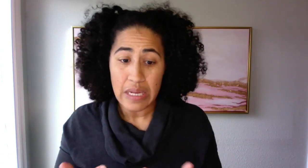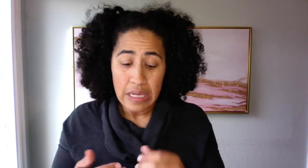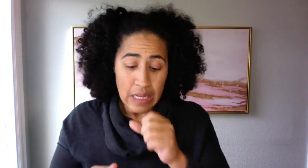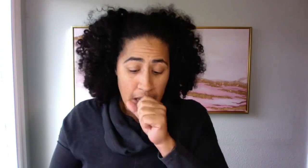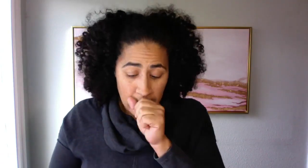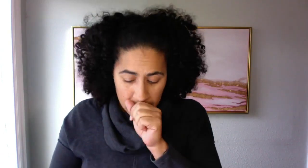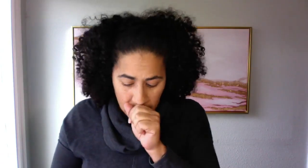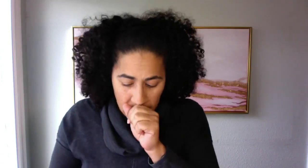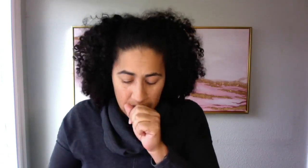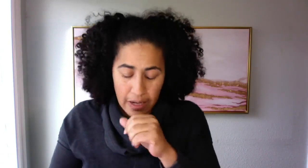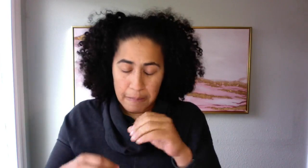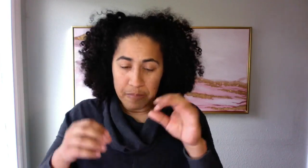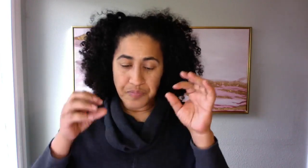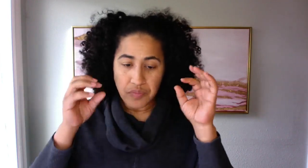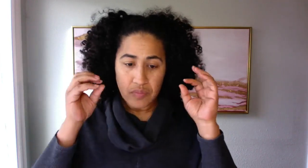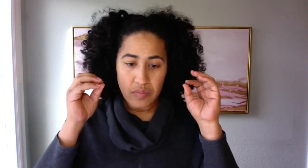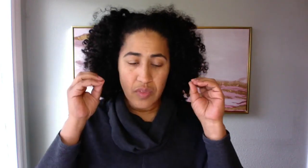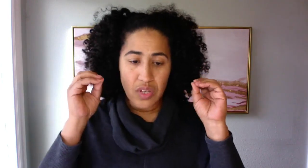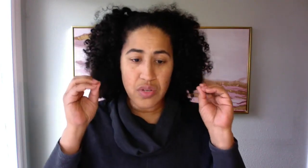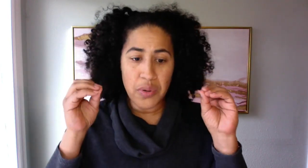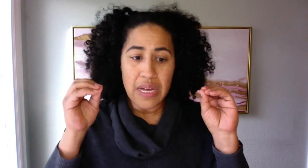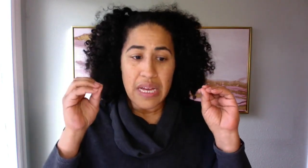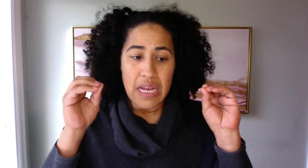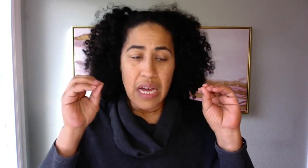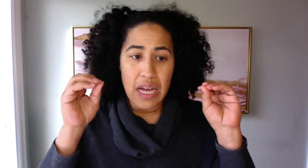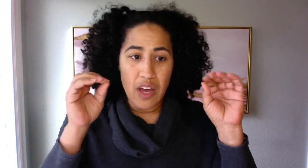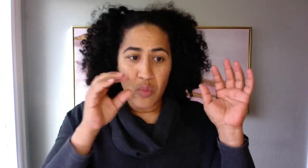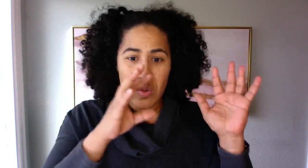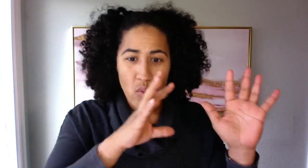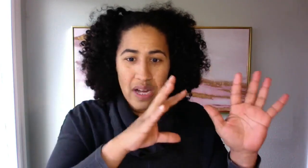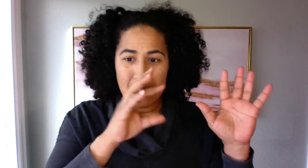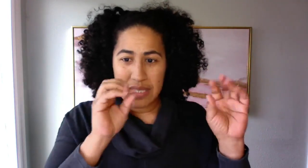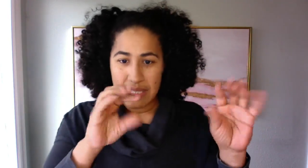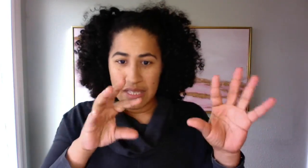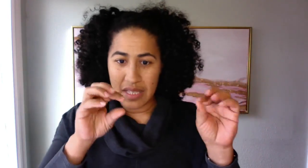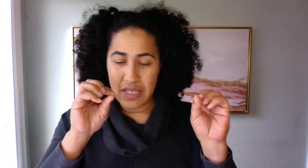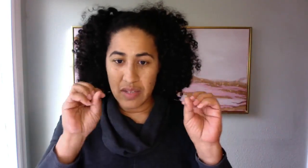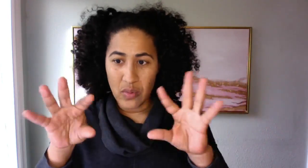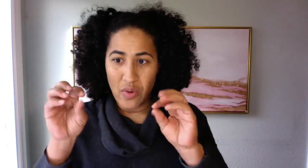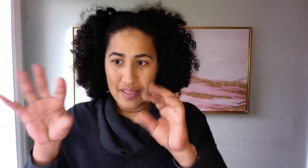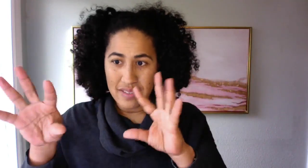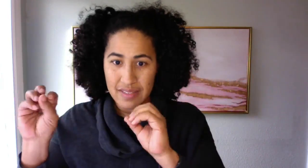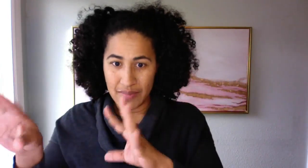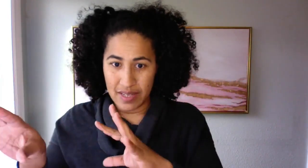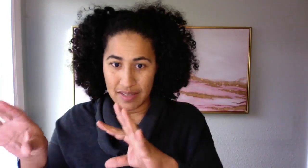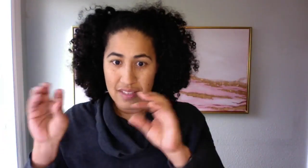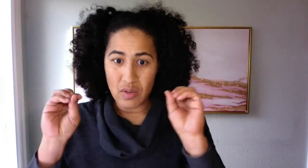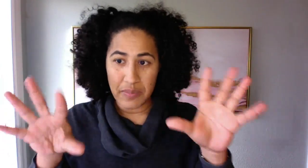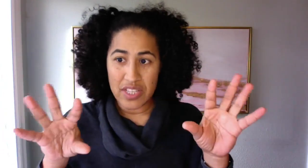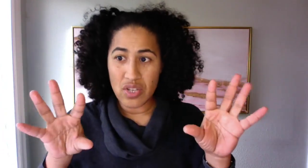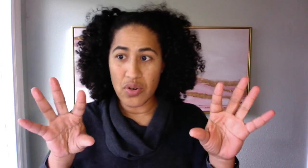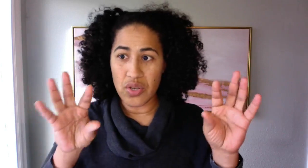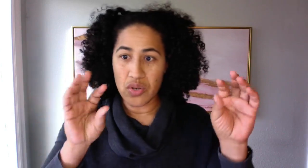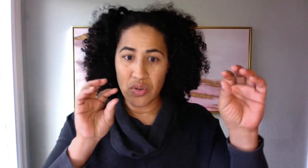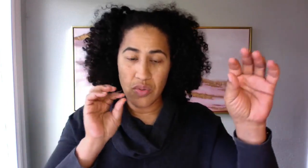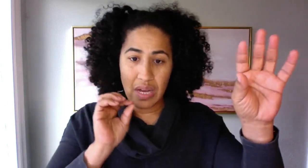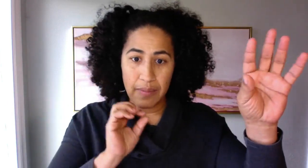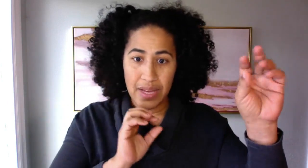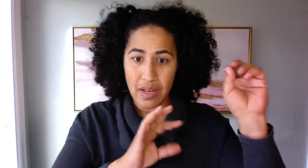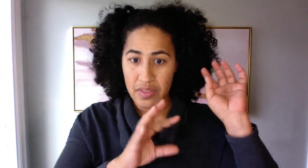um, so, uh, we want to see, we want to see some things. Now, let me show you, um, a healthy